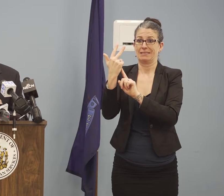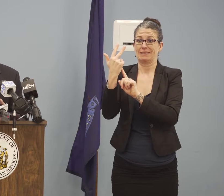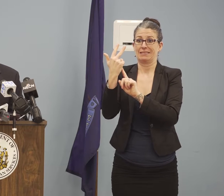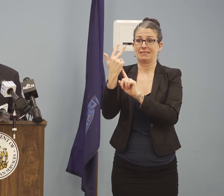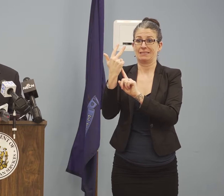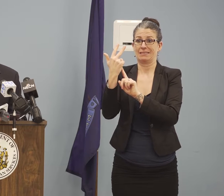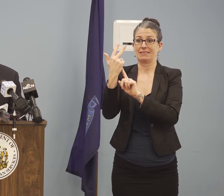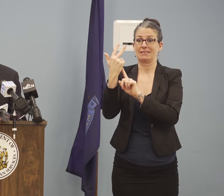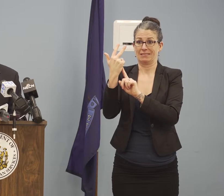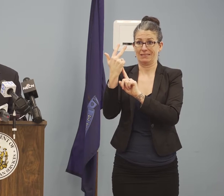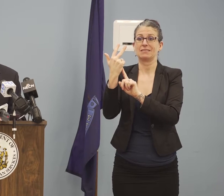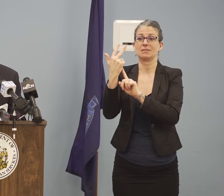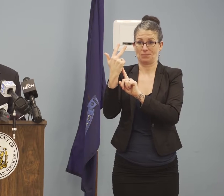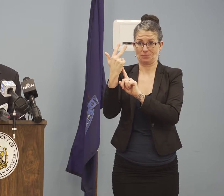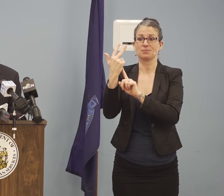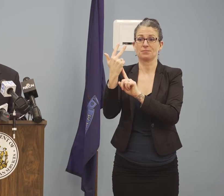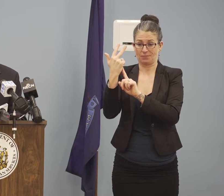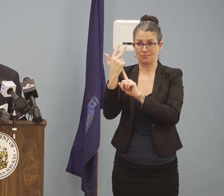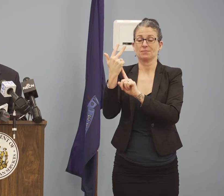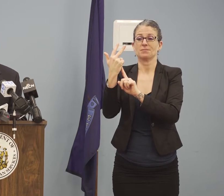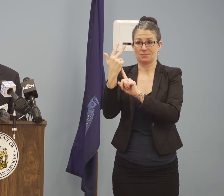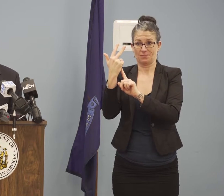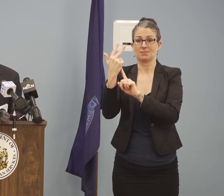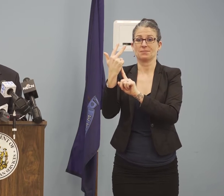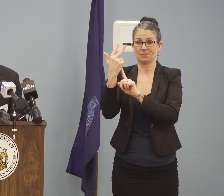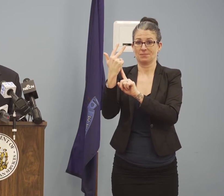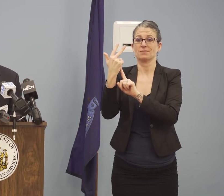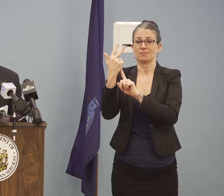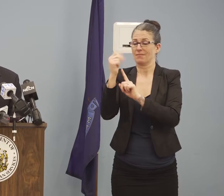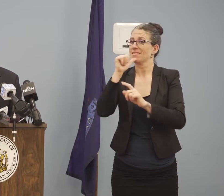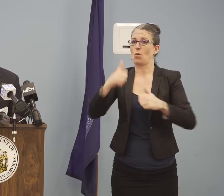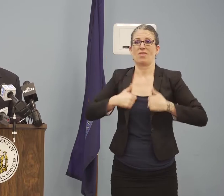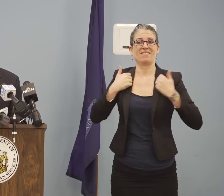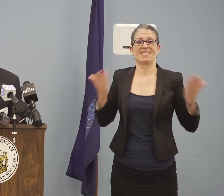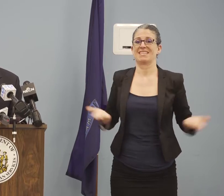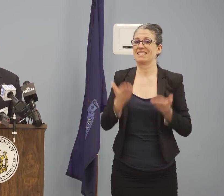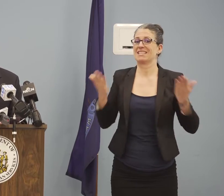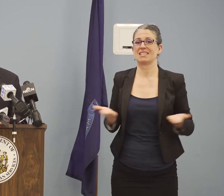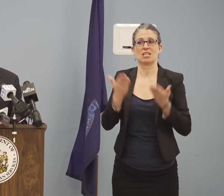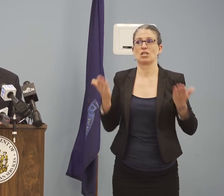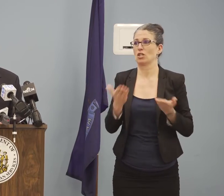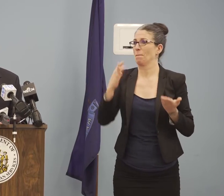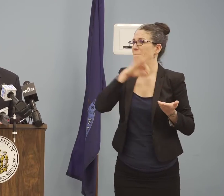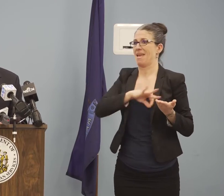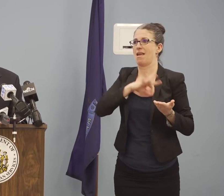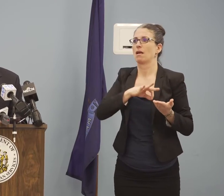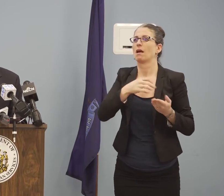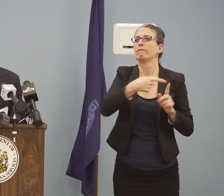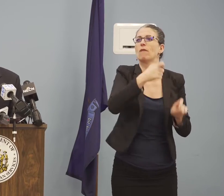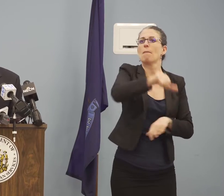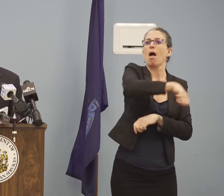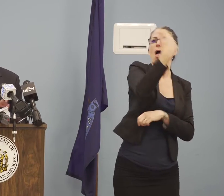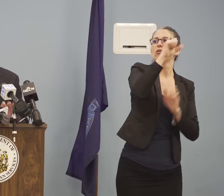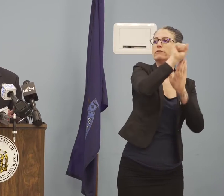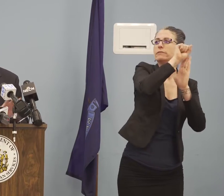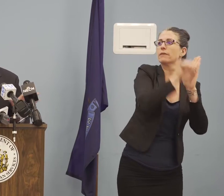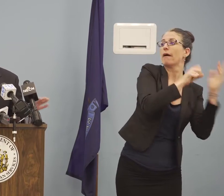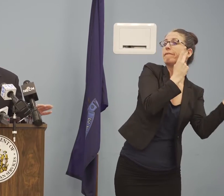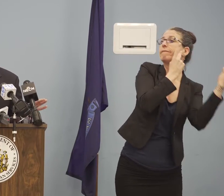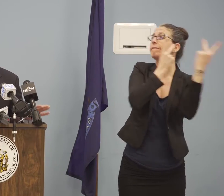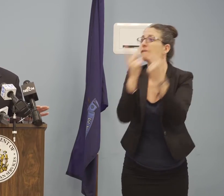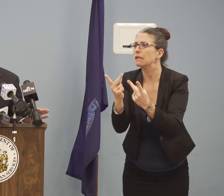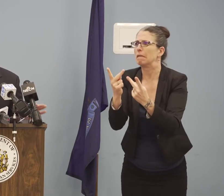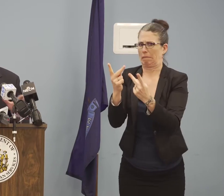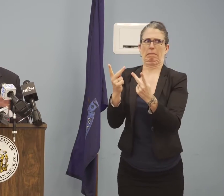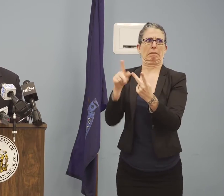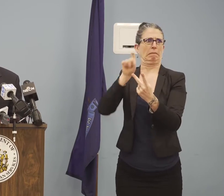work on cases where an individual is in Maine, but from another state, is that we ask the